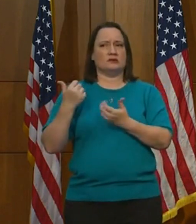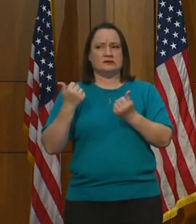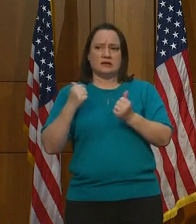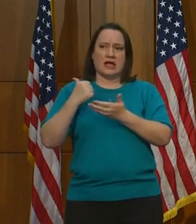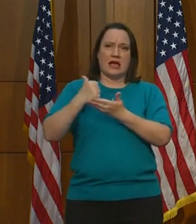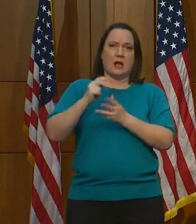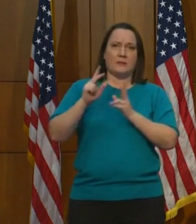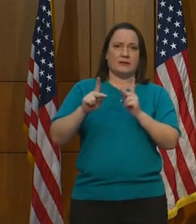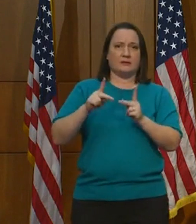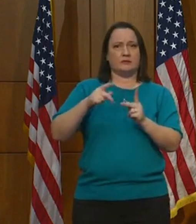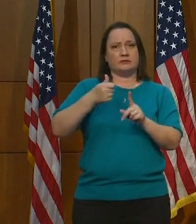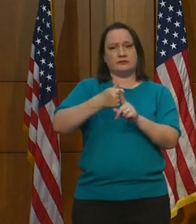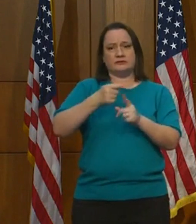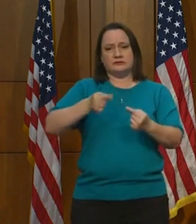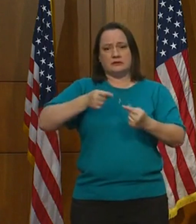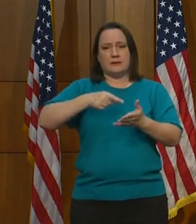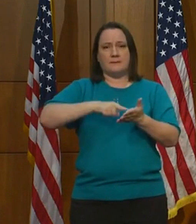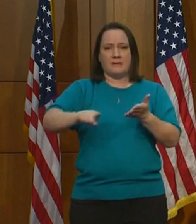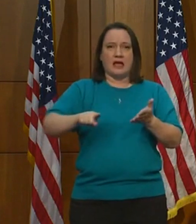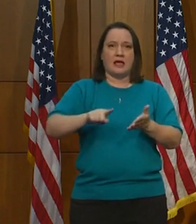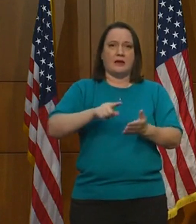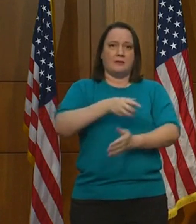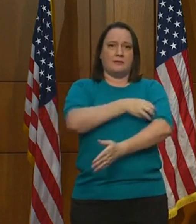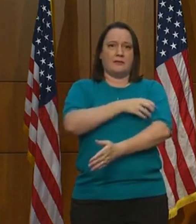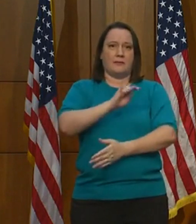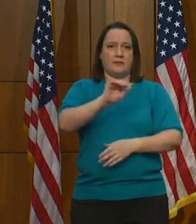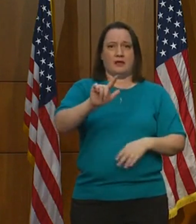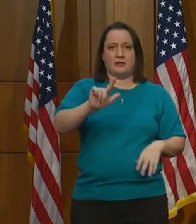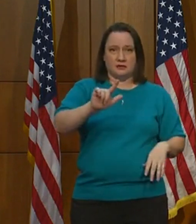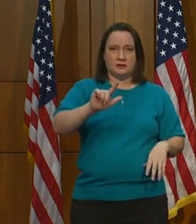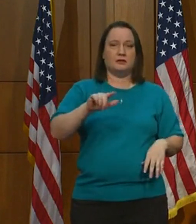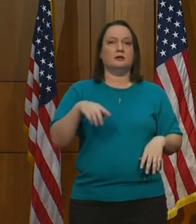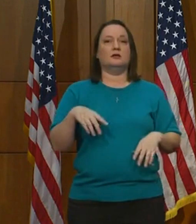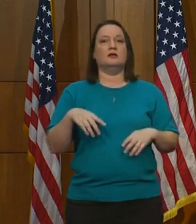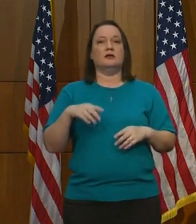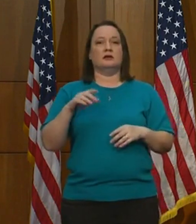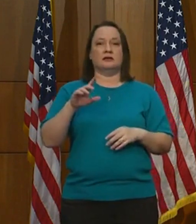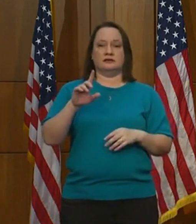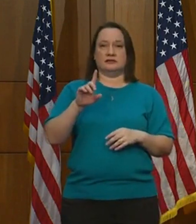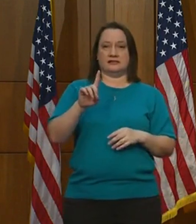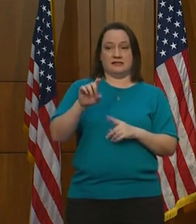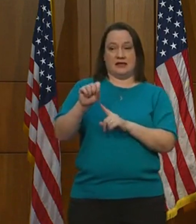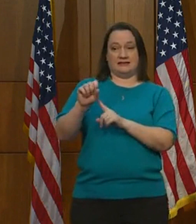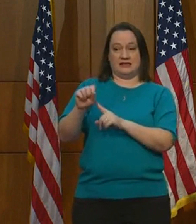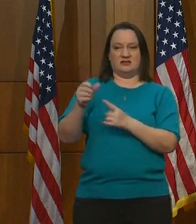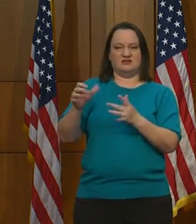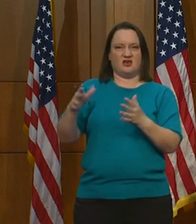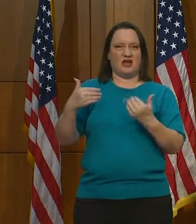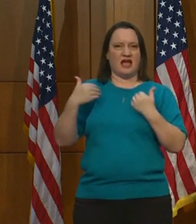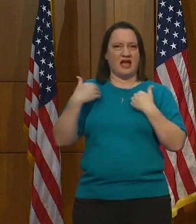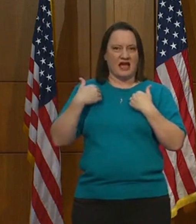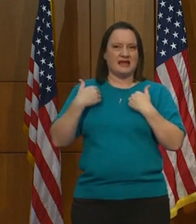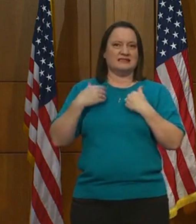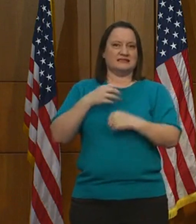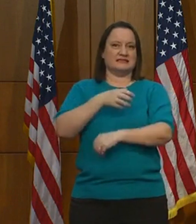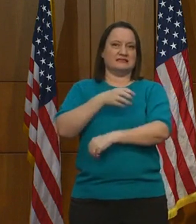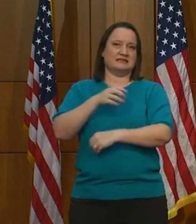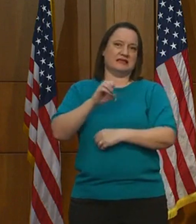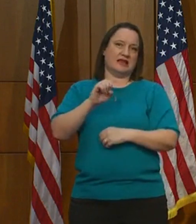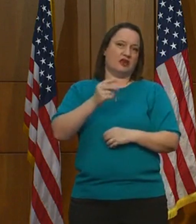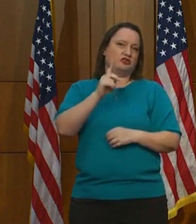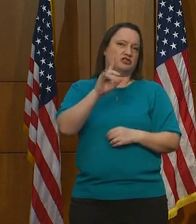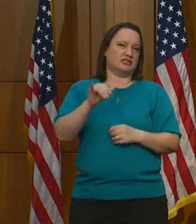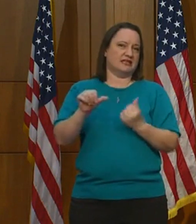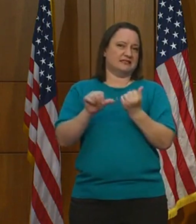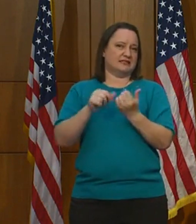their energy bills. The Department of Social Services operates an existing energy assistance program, which